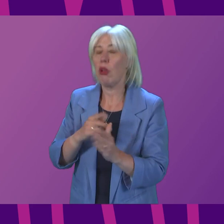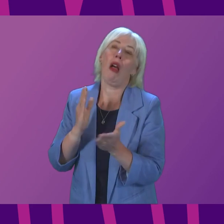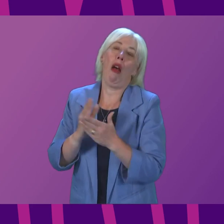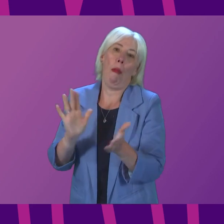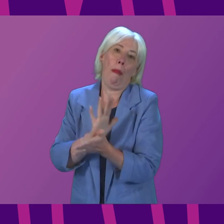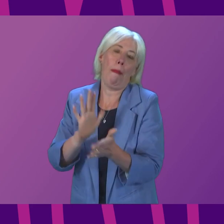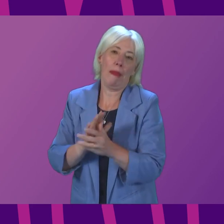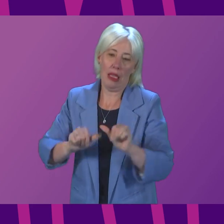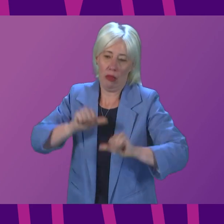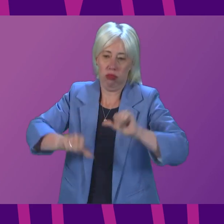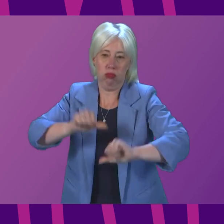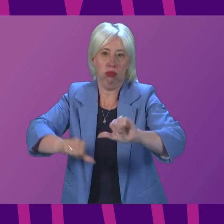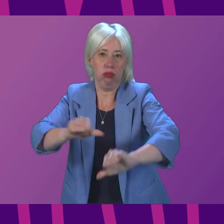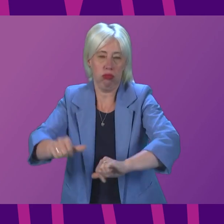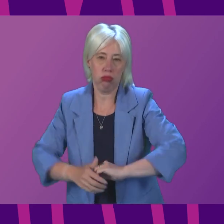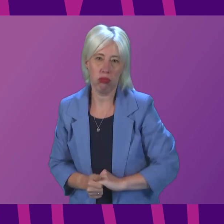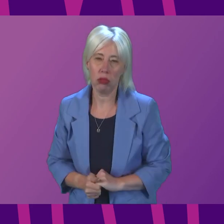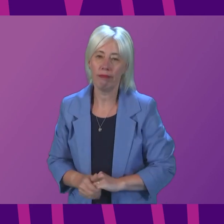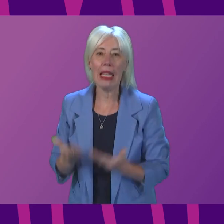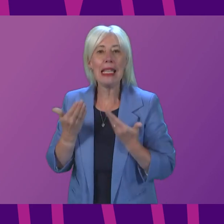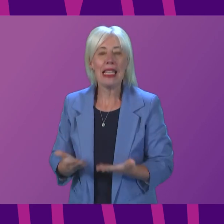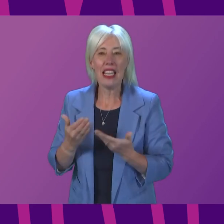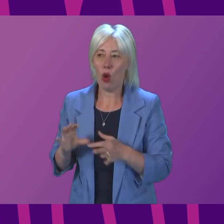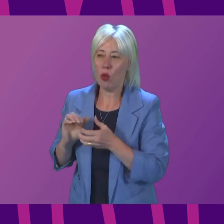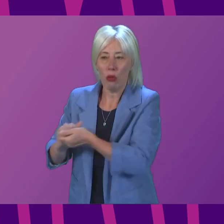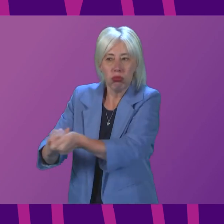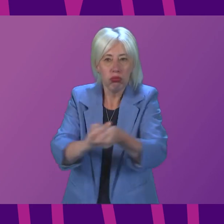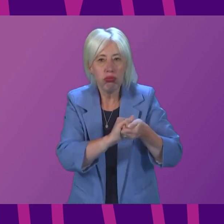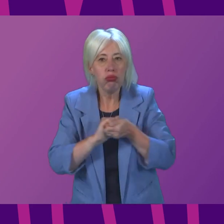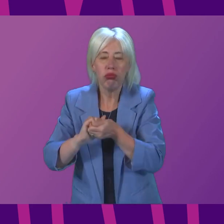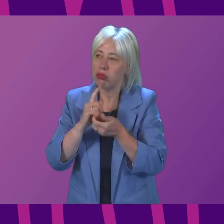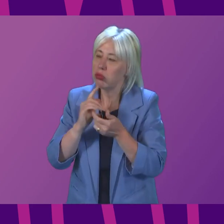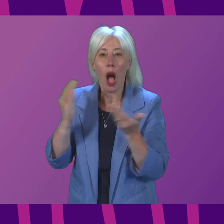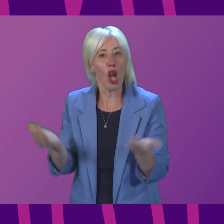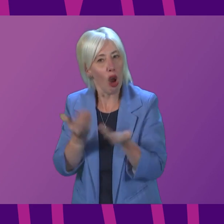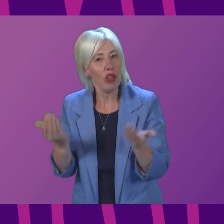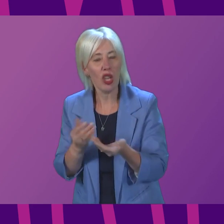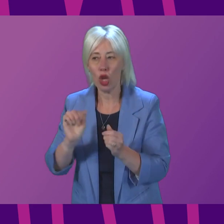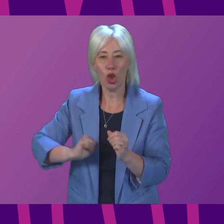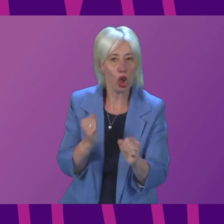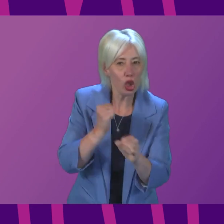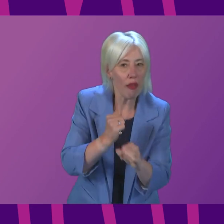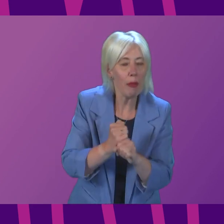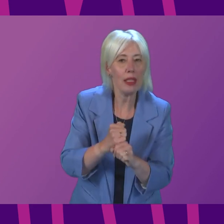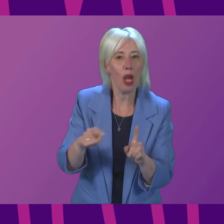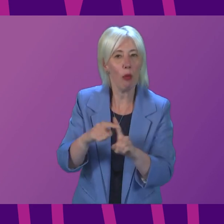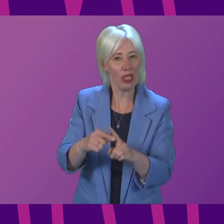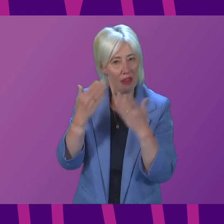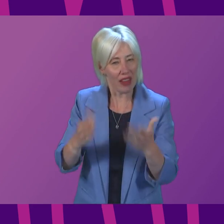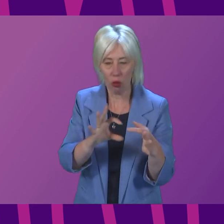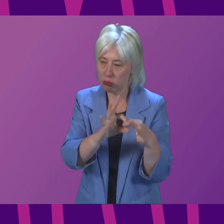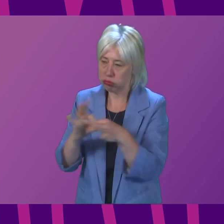progress is being made. Now is the time for collaboration, and it is encouraging to see that the Scottish Government are positively engaging